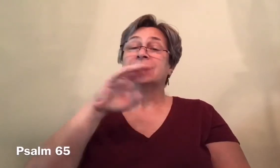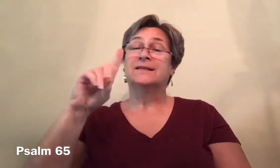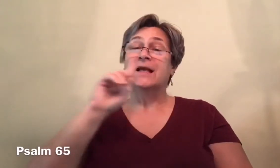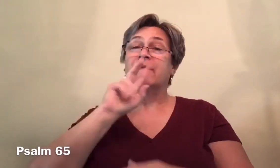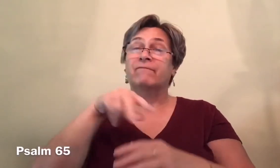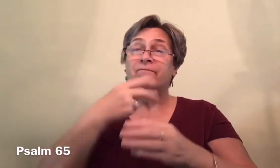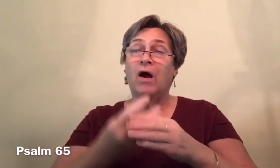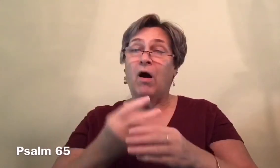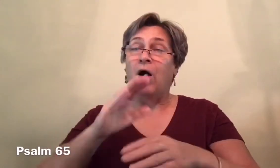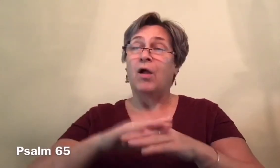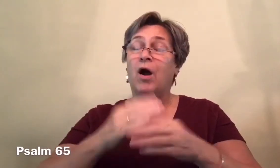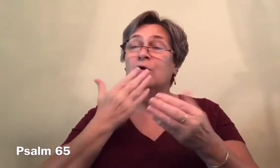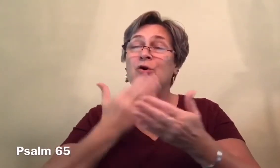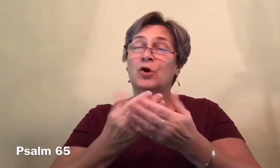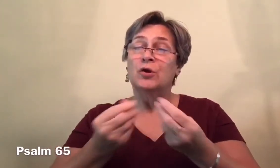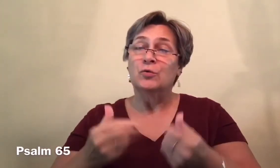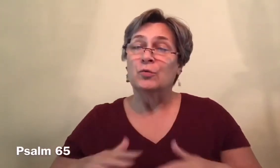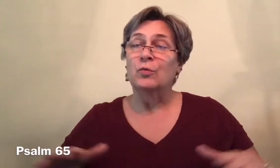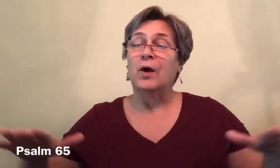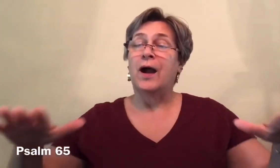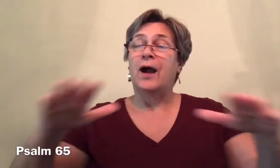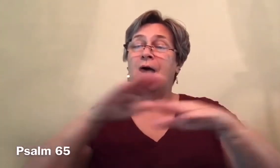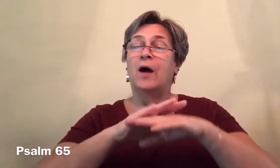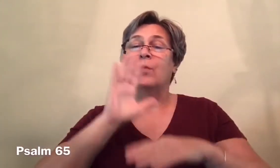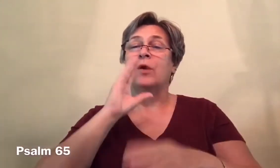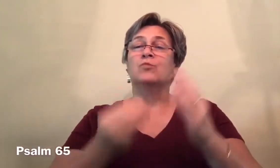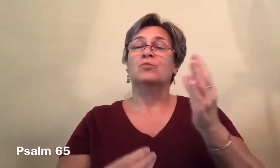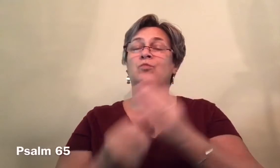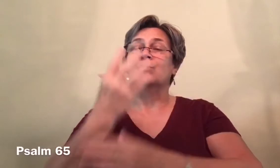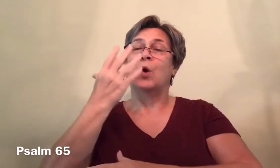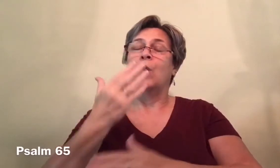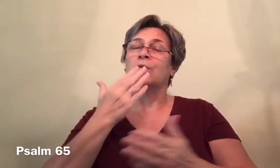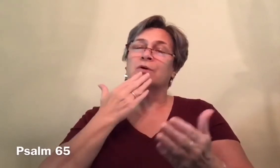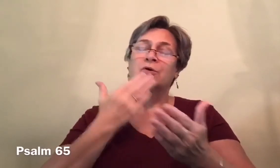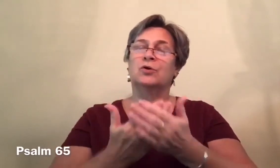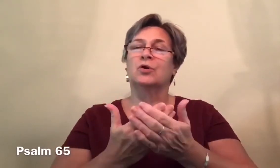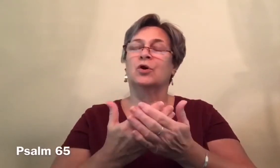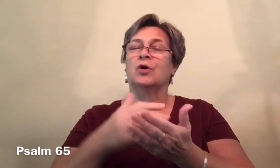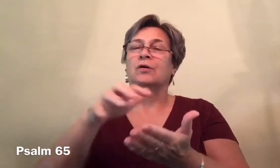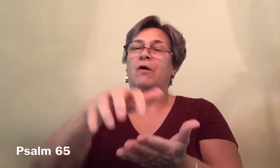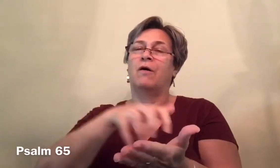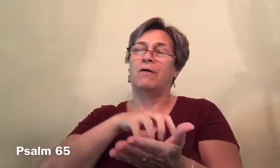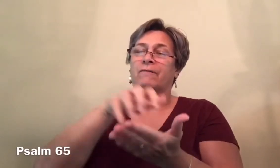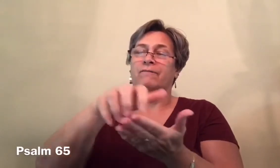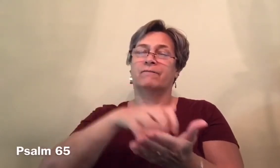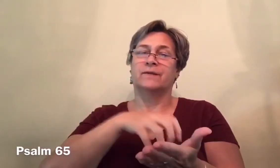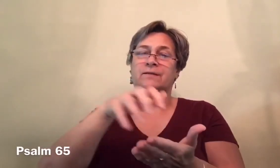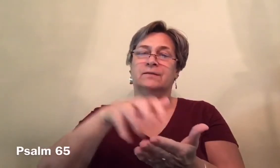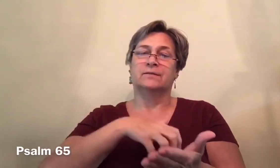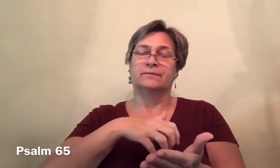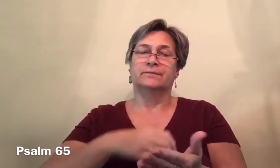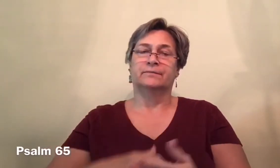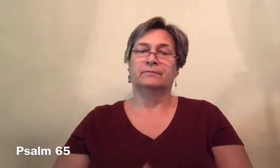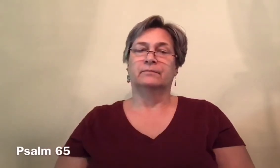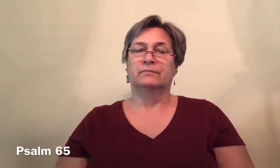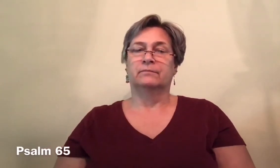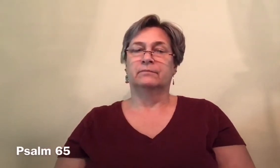The seed that falls on good ground will yield a fruitful harvest.